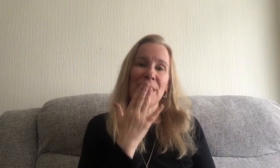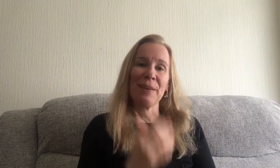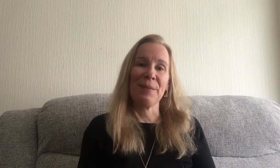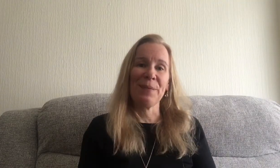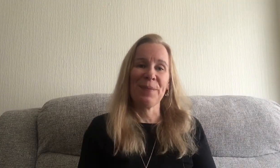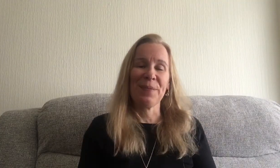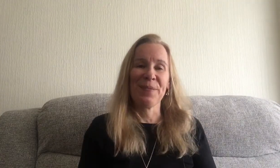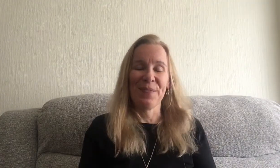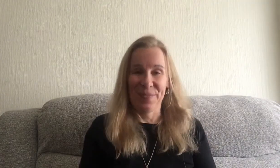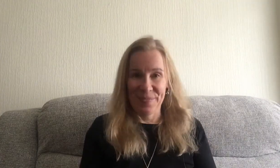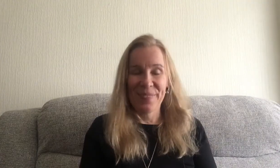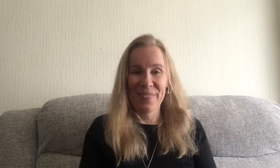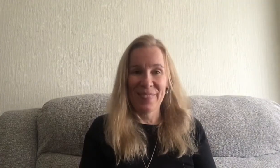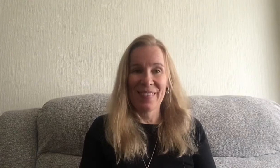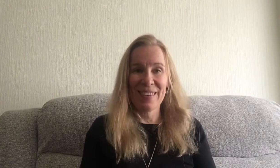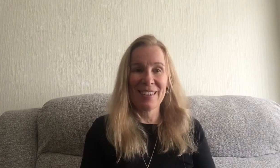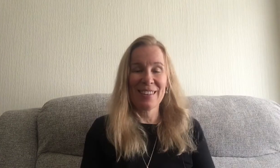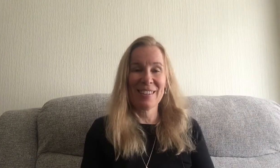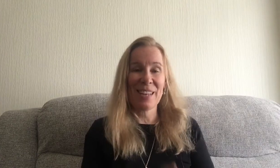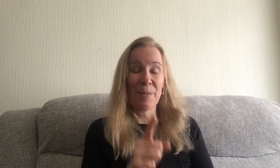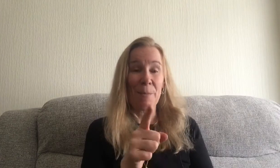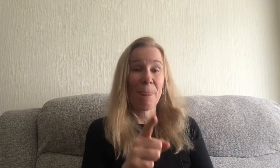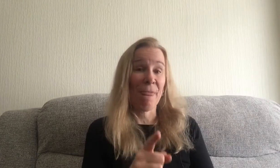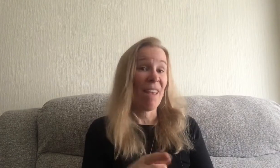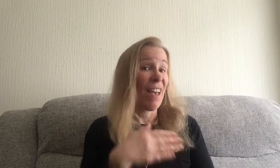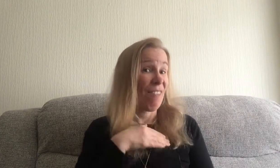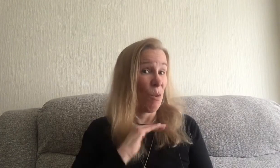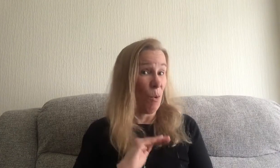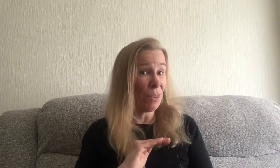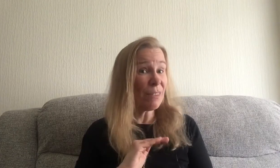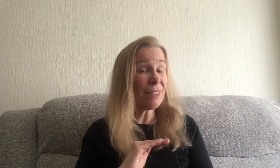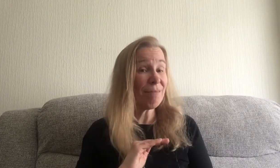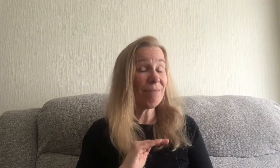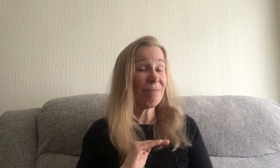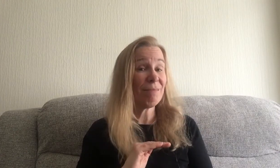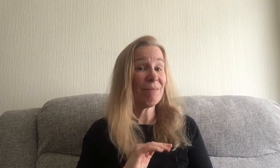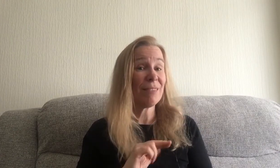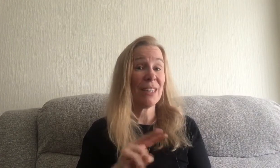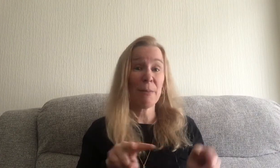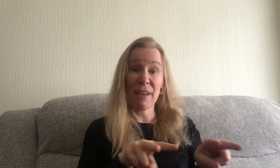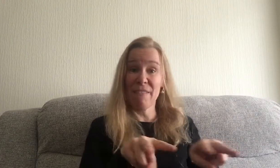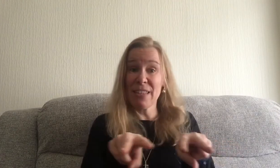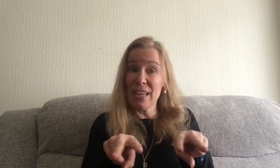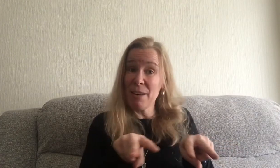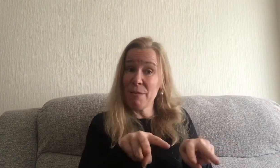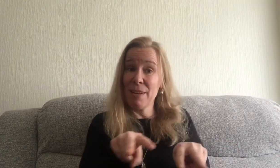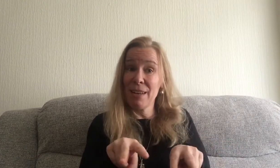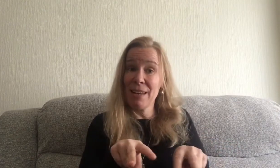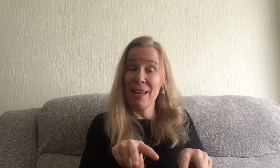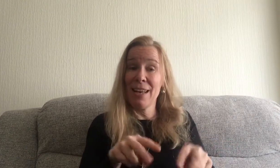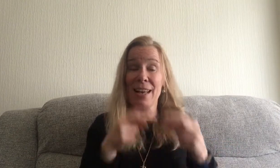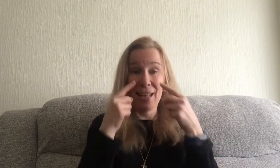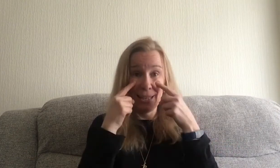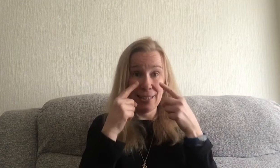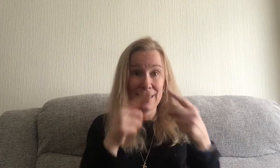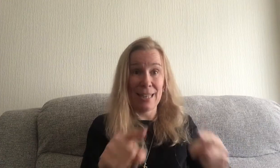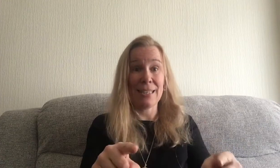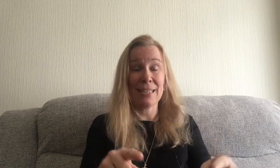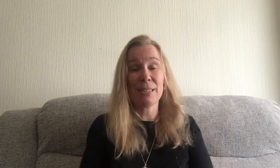so if you want make a video and send it to